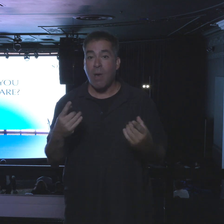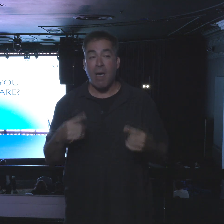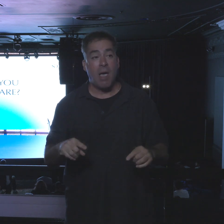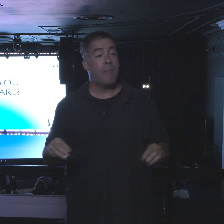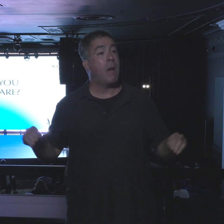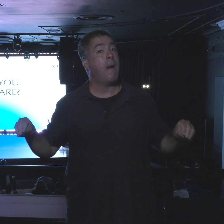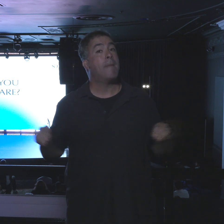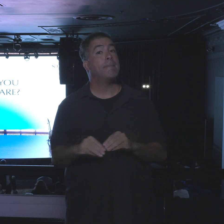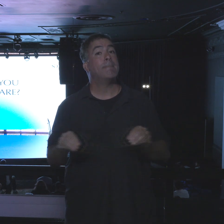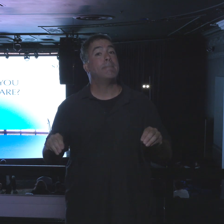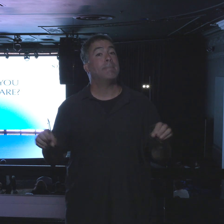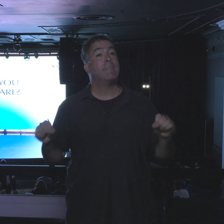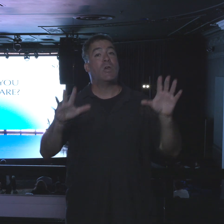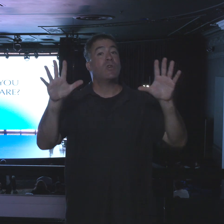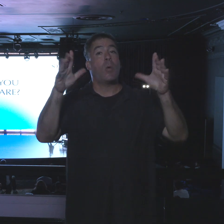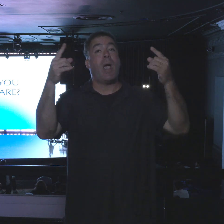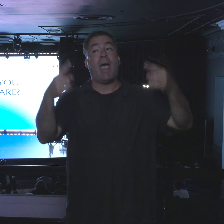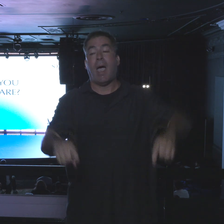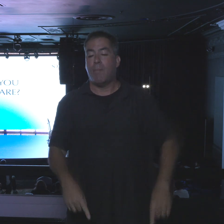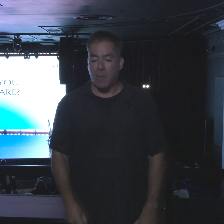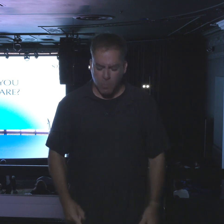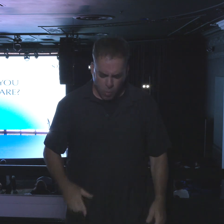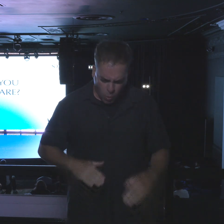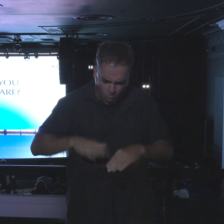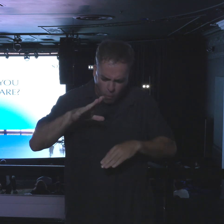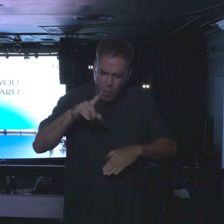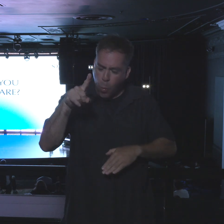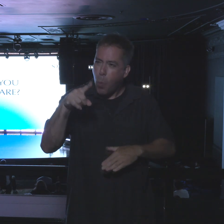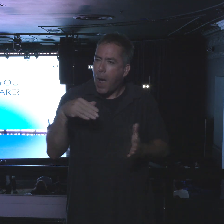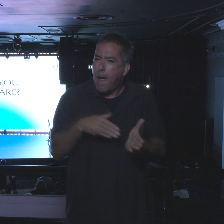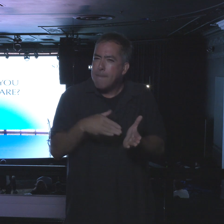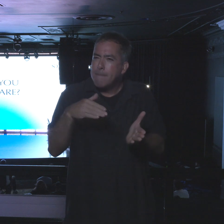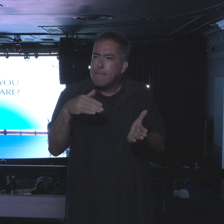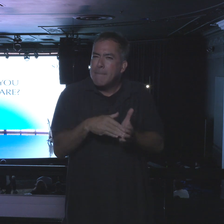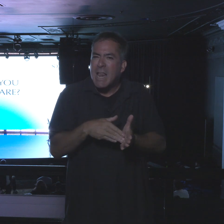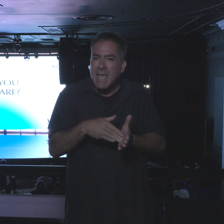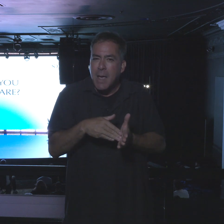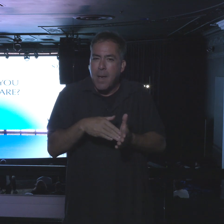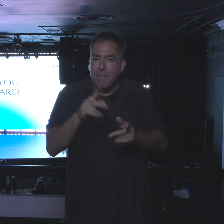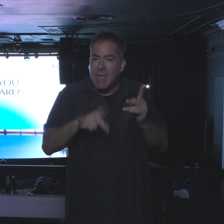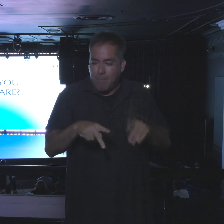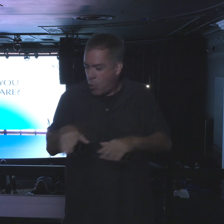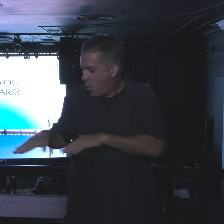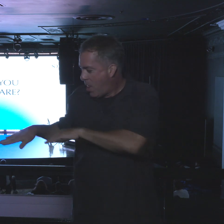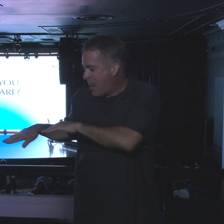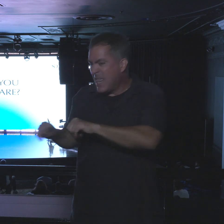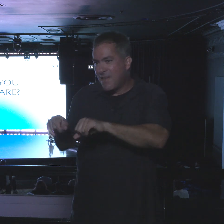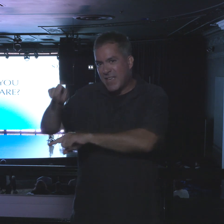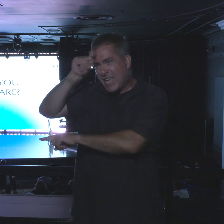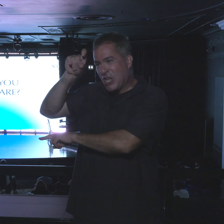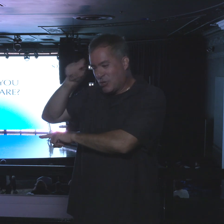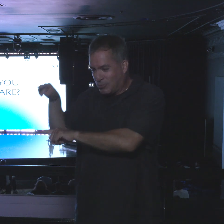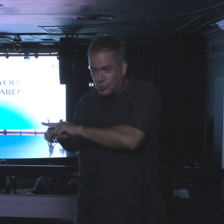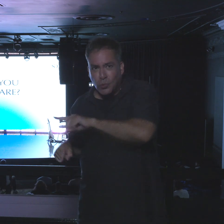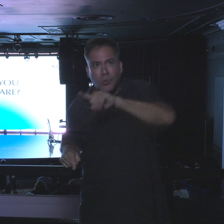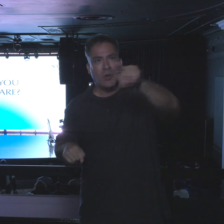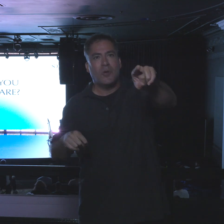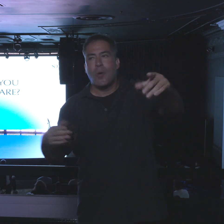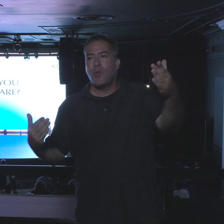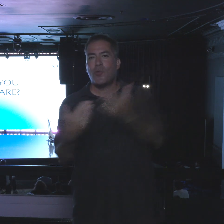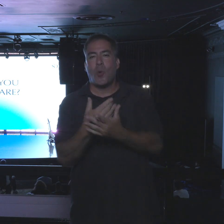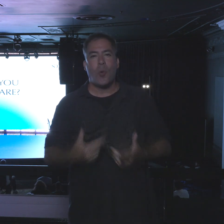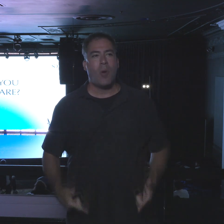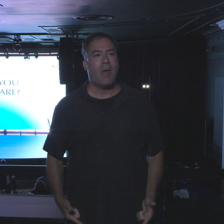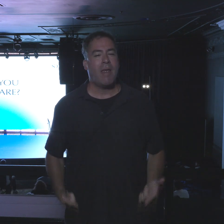intervention, a million plus people leave their old life. And God splits a